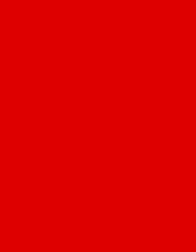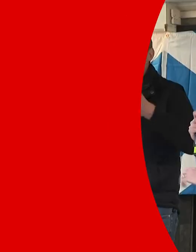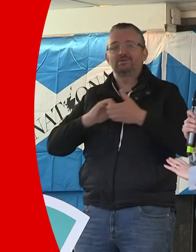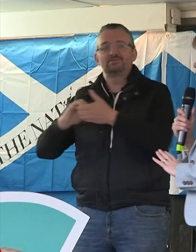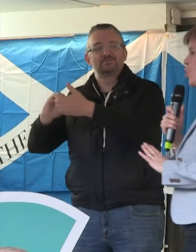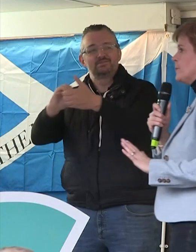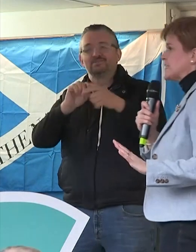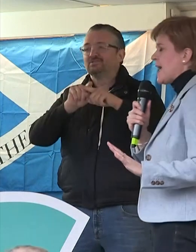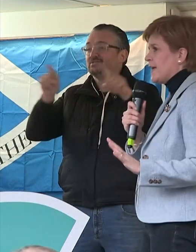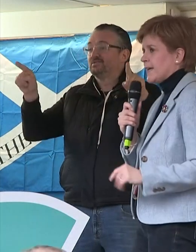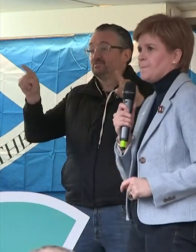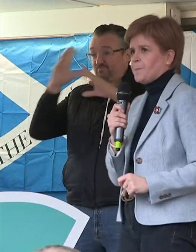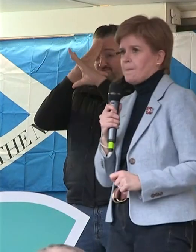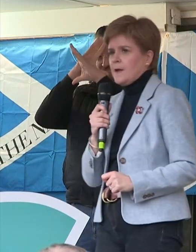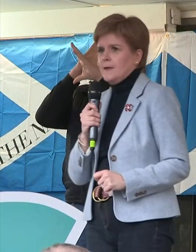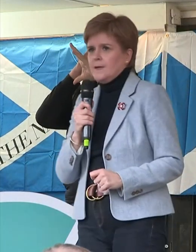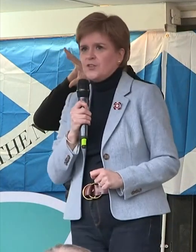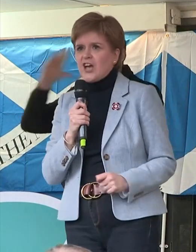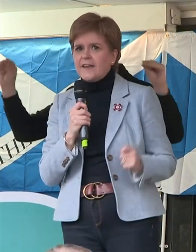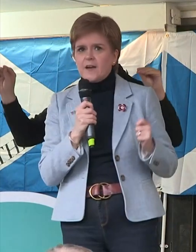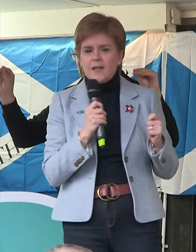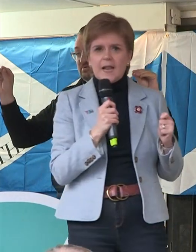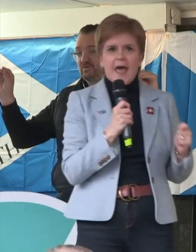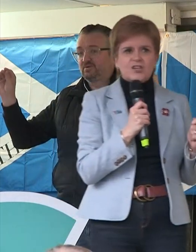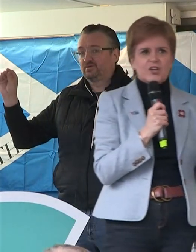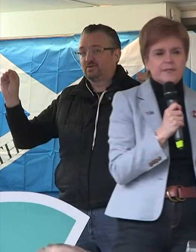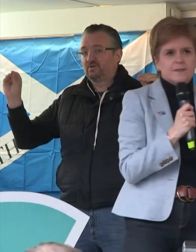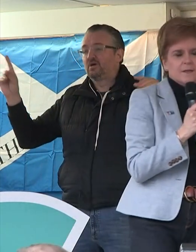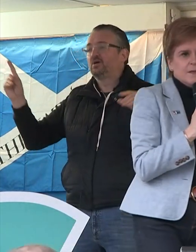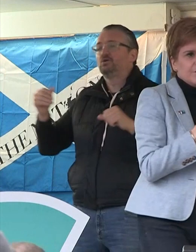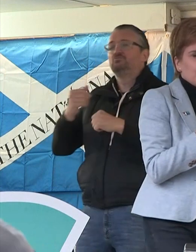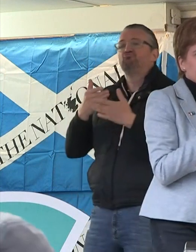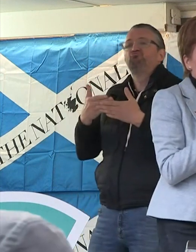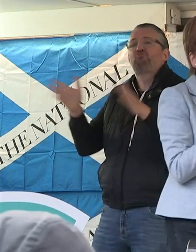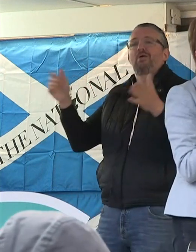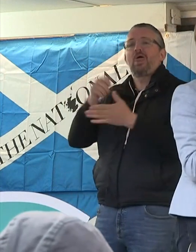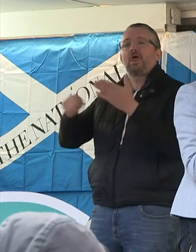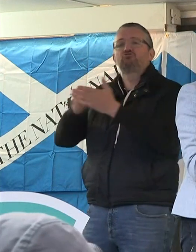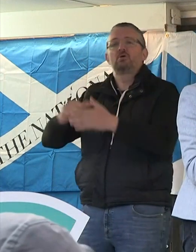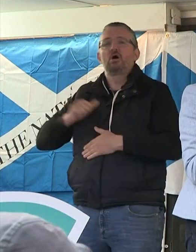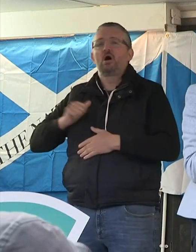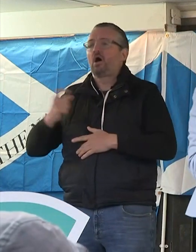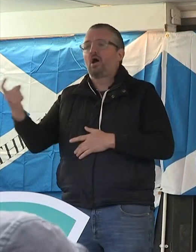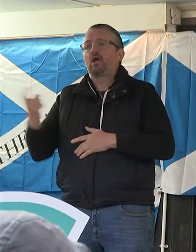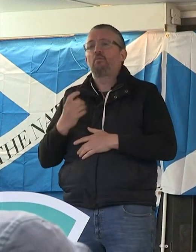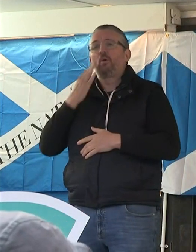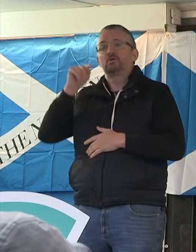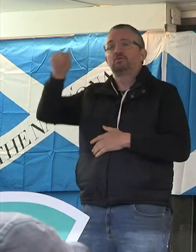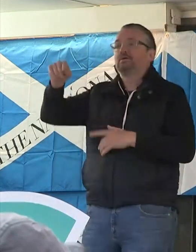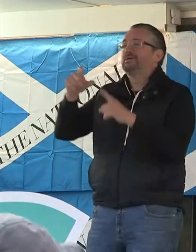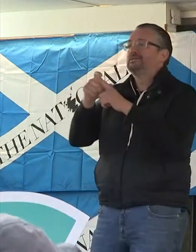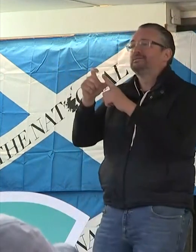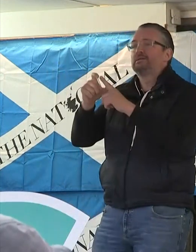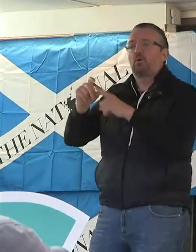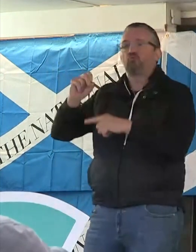Make no mistake, the general election that we face now on December the